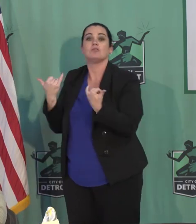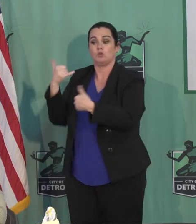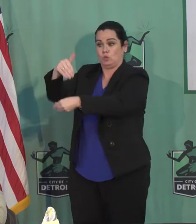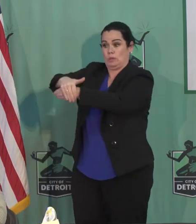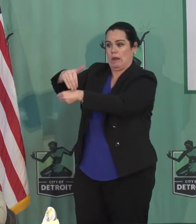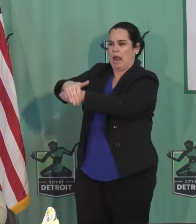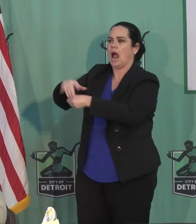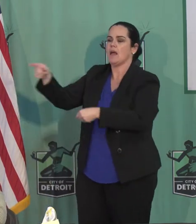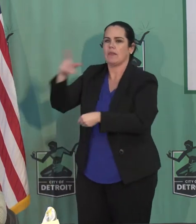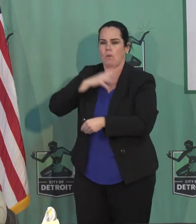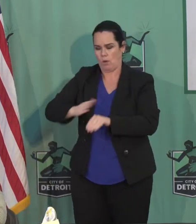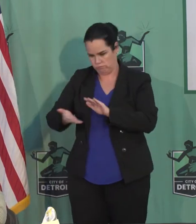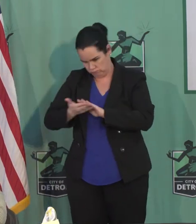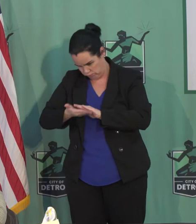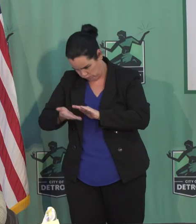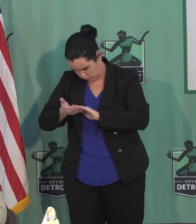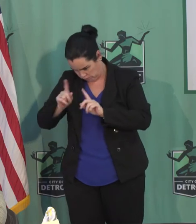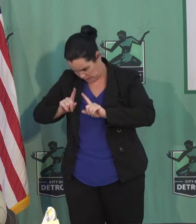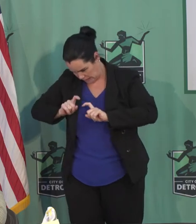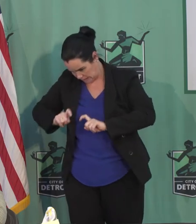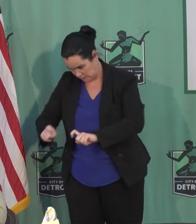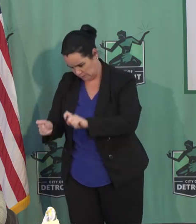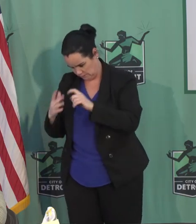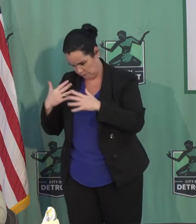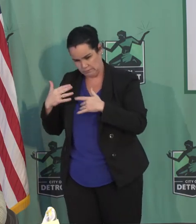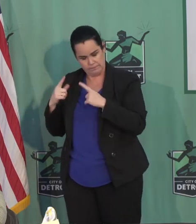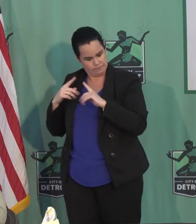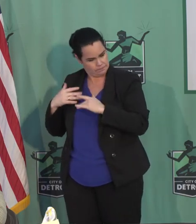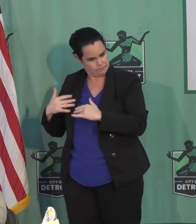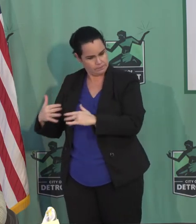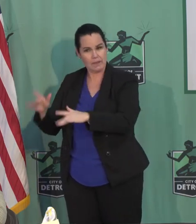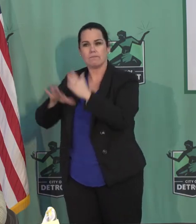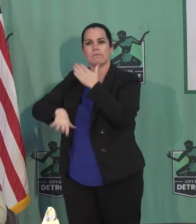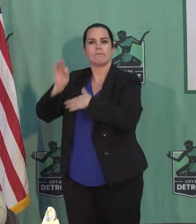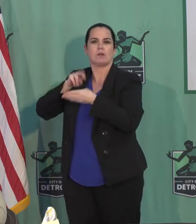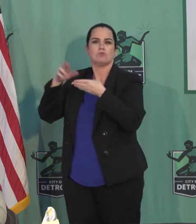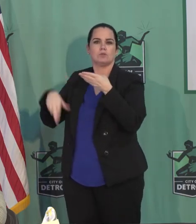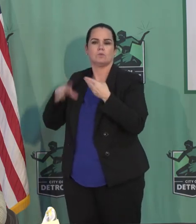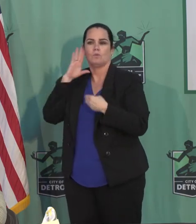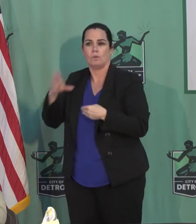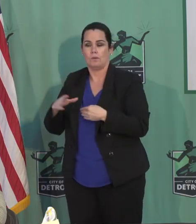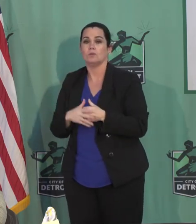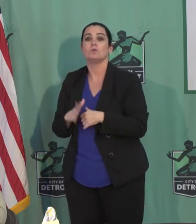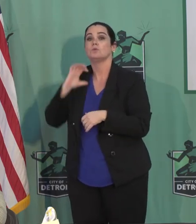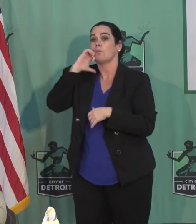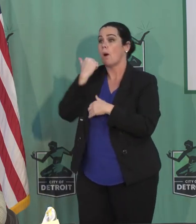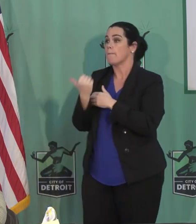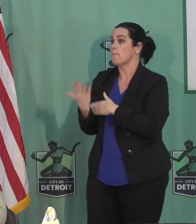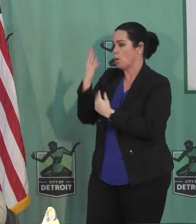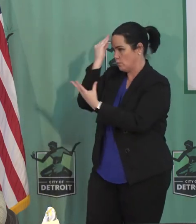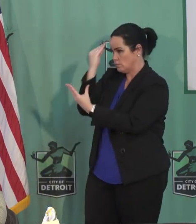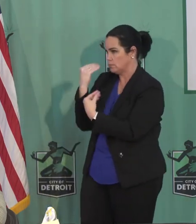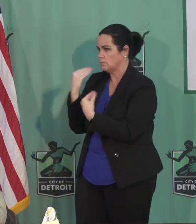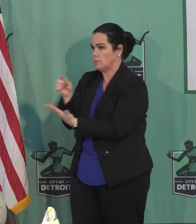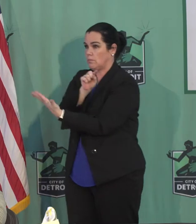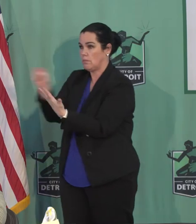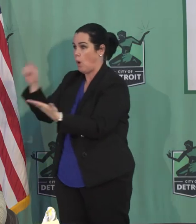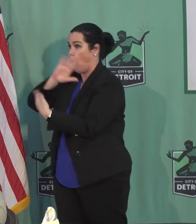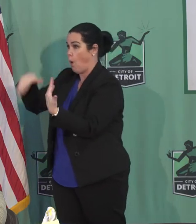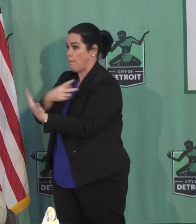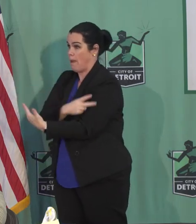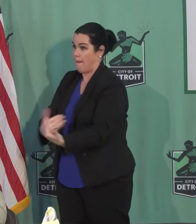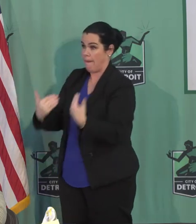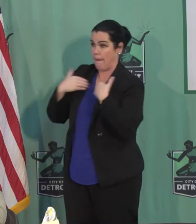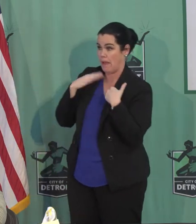run those tests after the 15-minute center is closed. And tomorrow, that nursing home will know every single patient who's